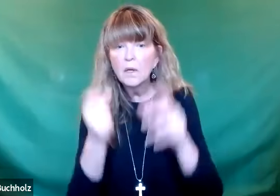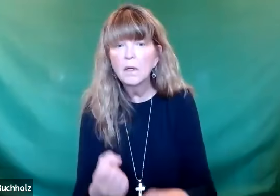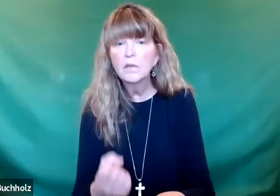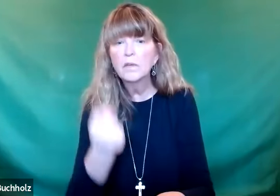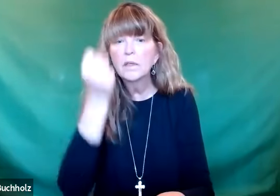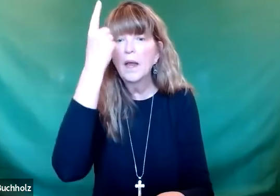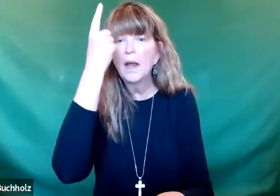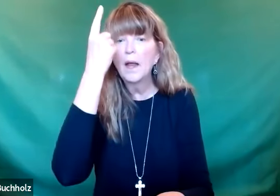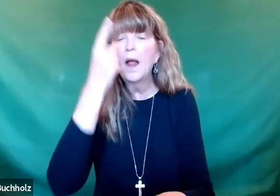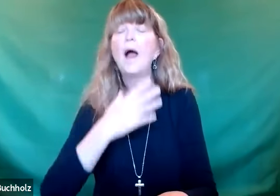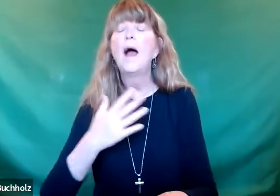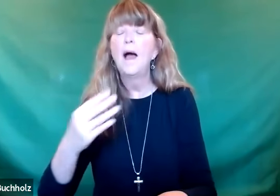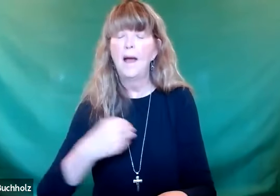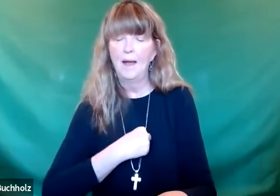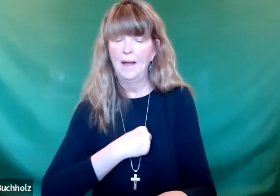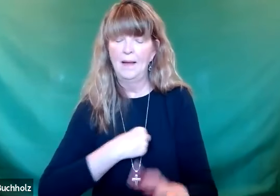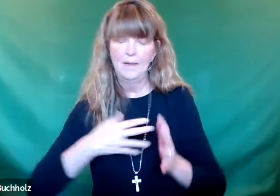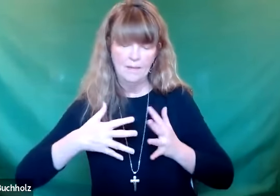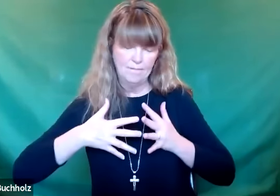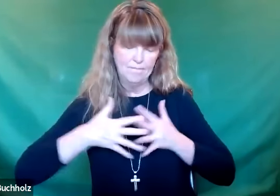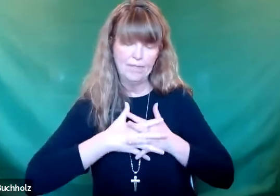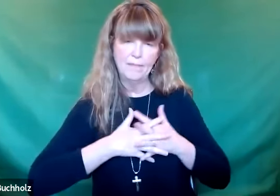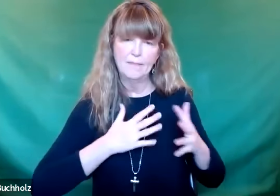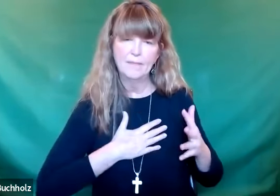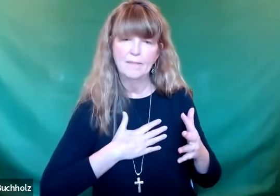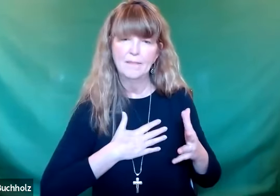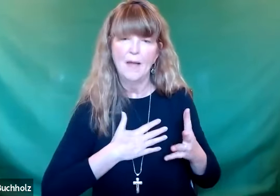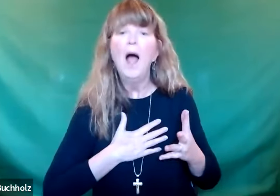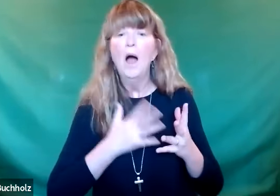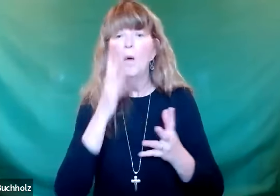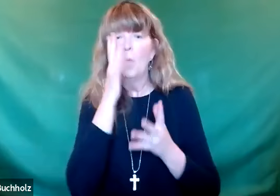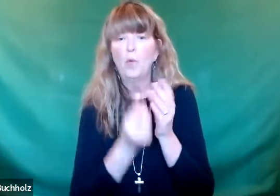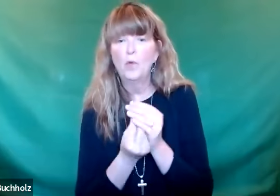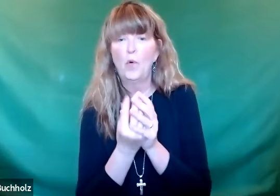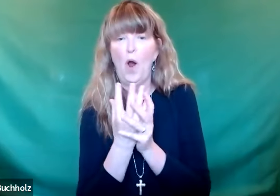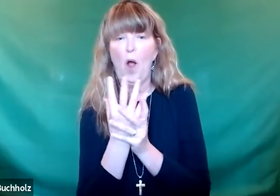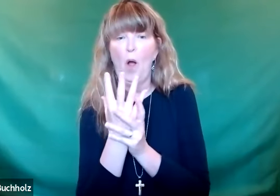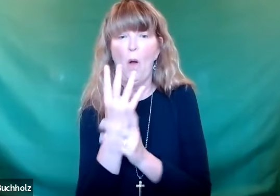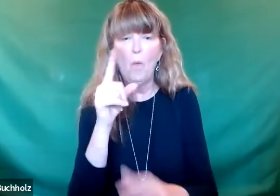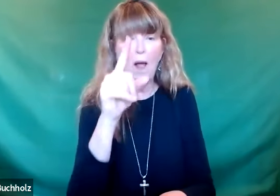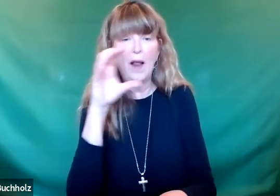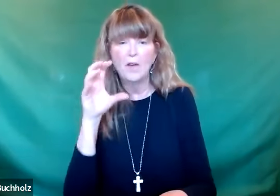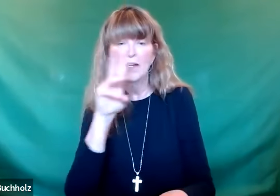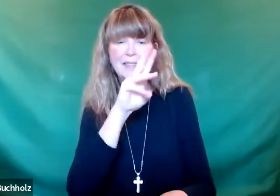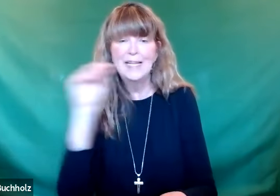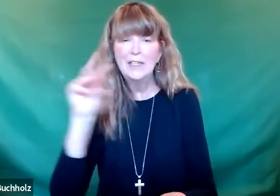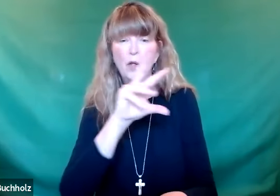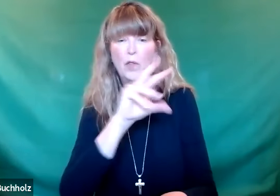Now, the good soil is anyone who takes in the word, lets it take root in their hearts and minds, and then it will grow